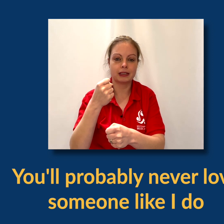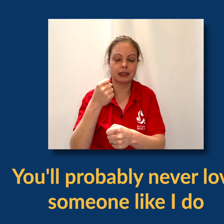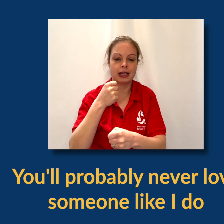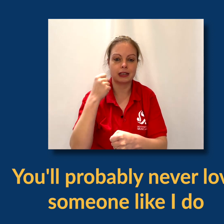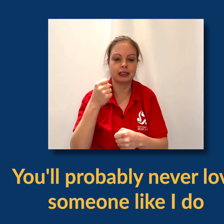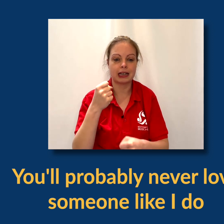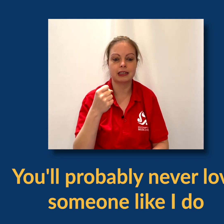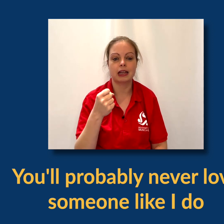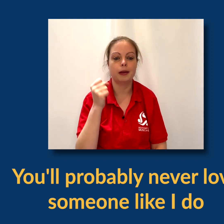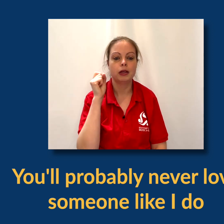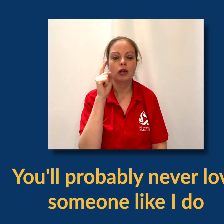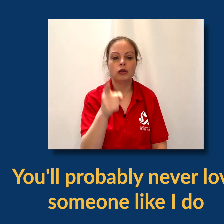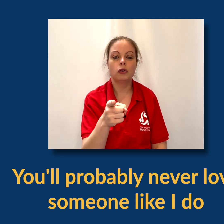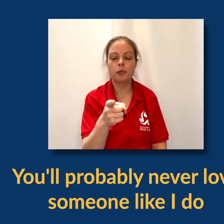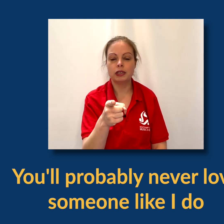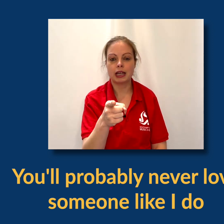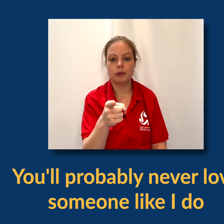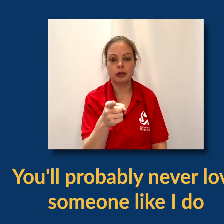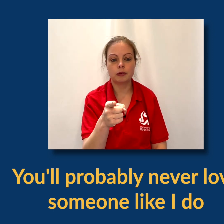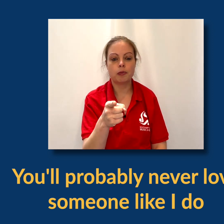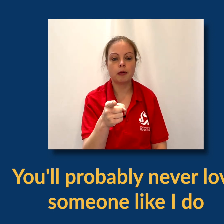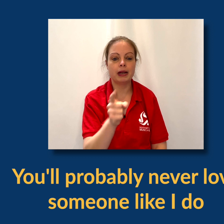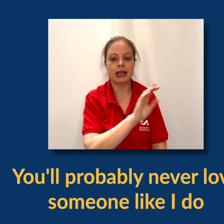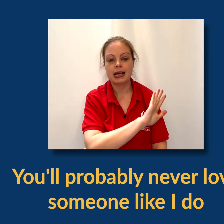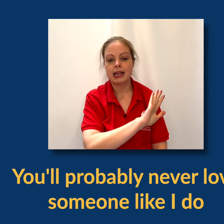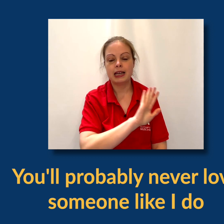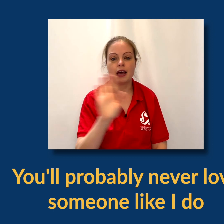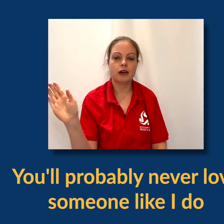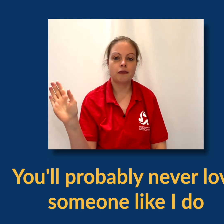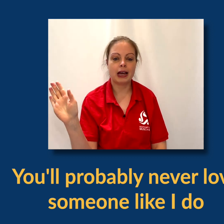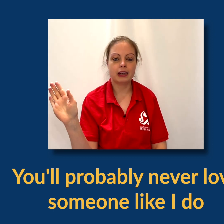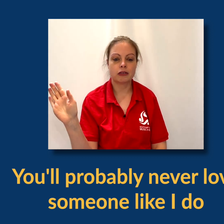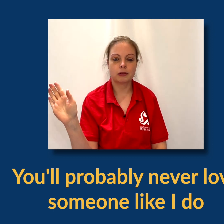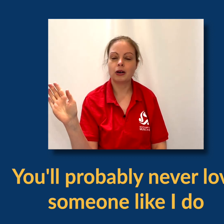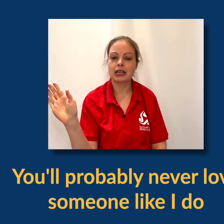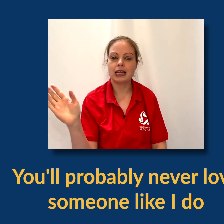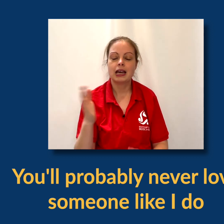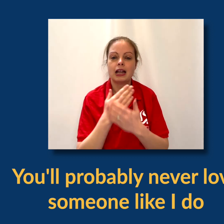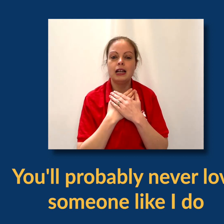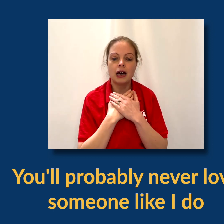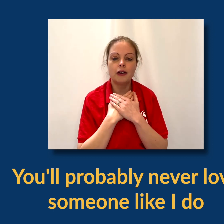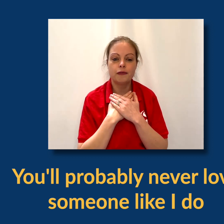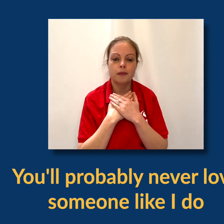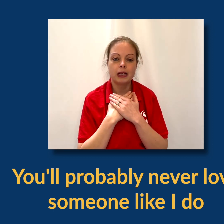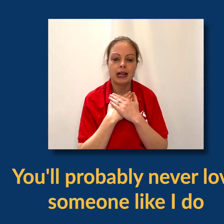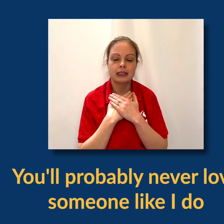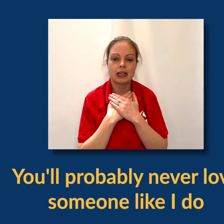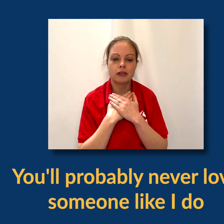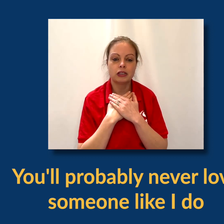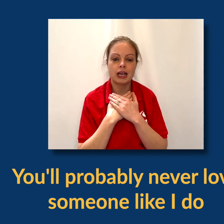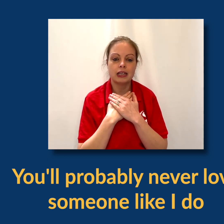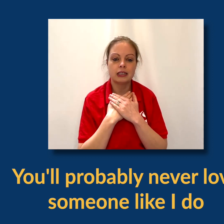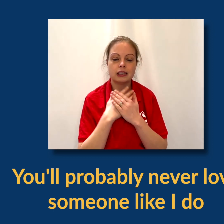that one again because the next line is exactly the same. You're pointing outwards, probably never flat hand across your body, love, put your